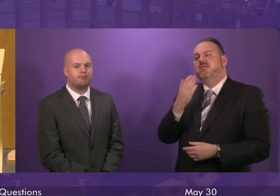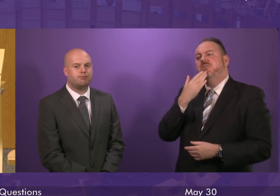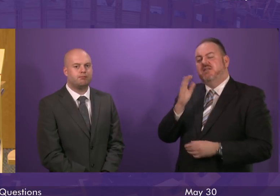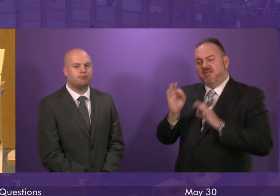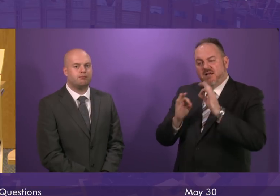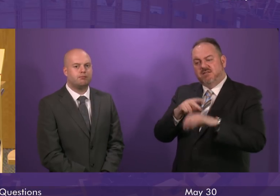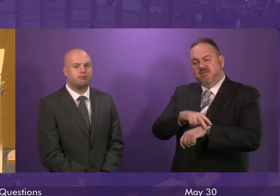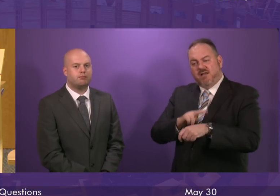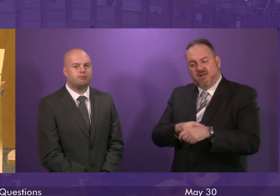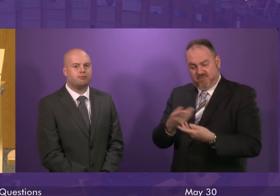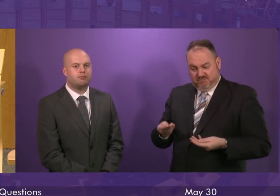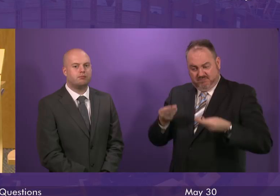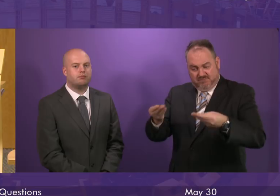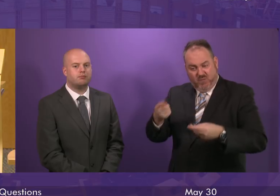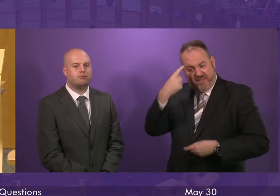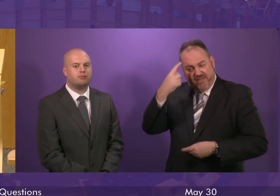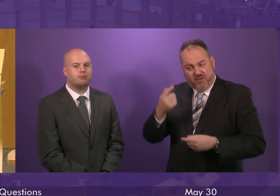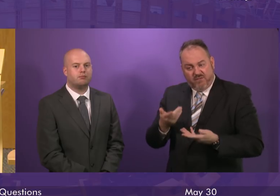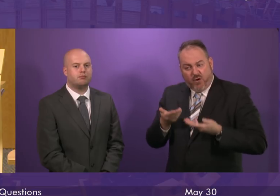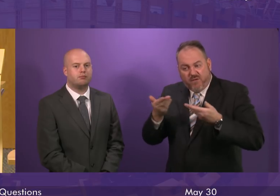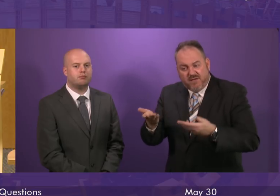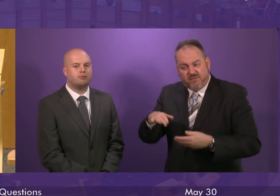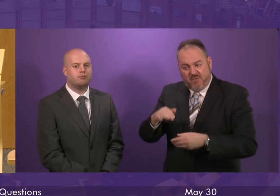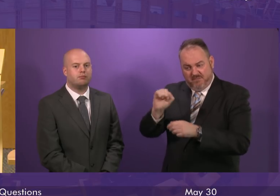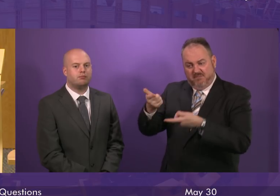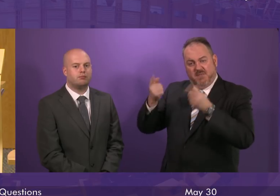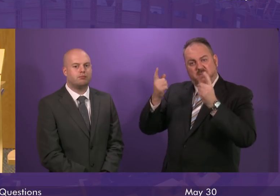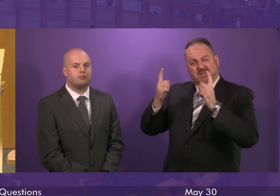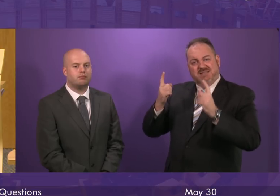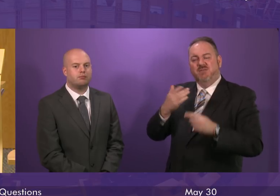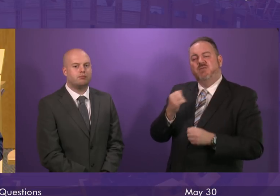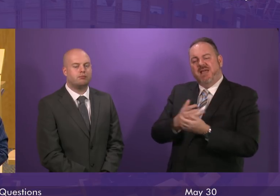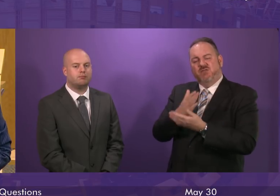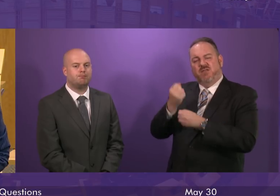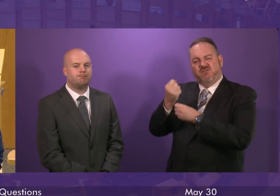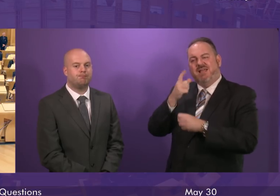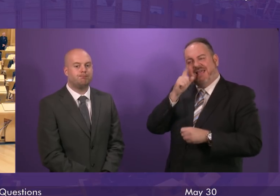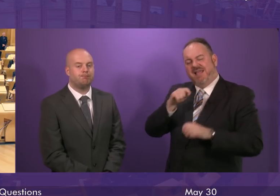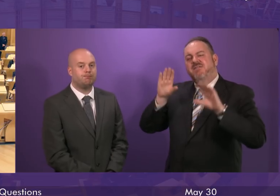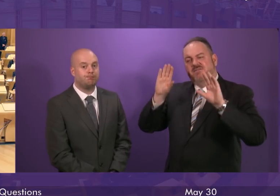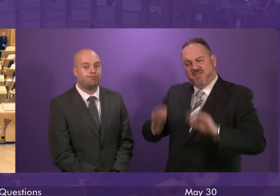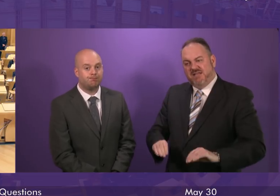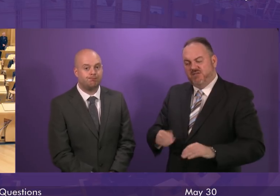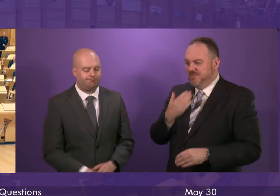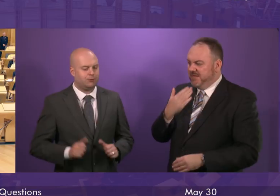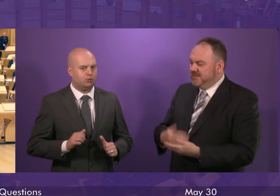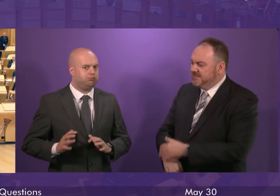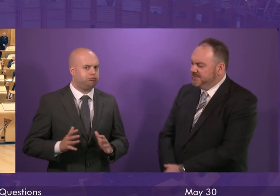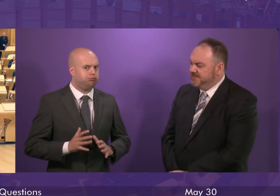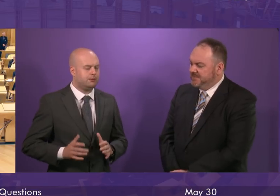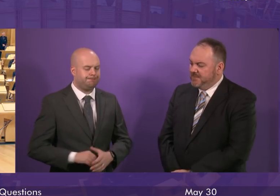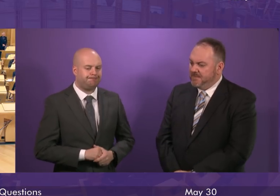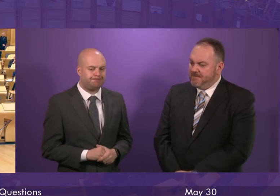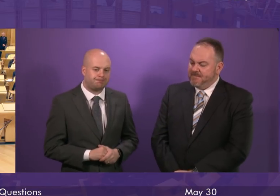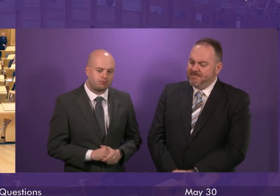as soon as possible so that this long-running and damaging dispute can be brought to an end? First Minister. Well,